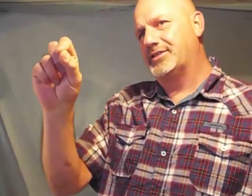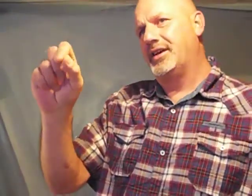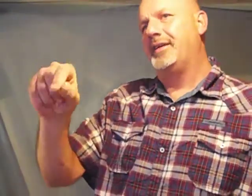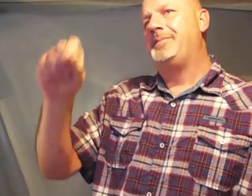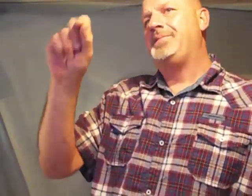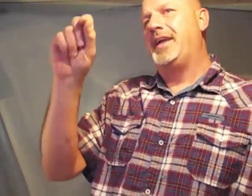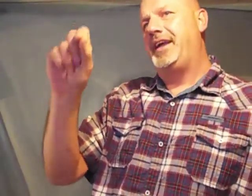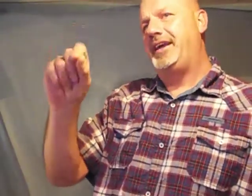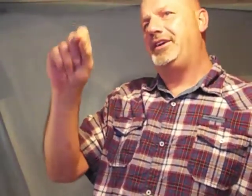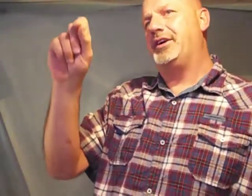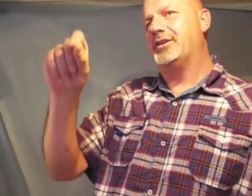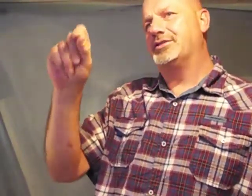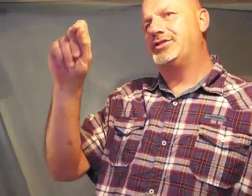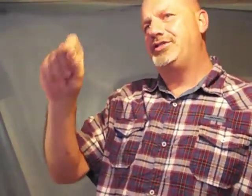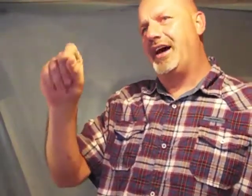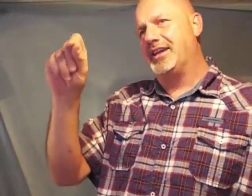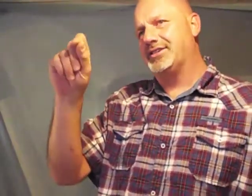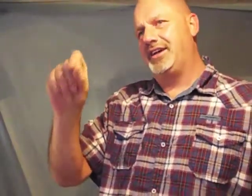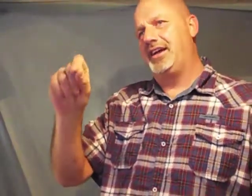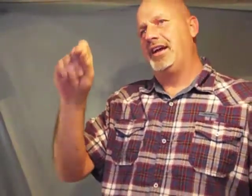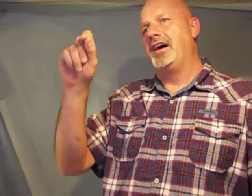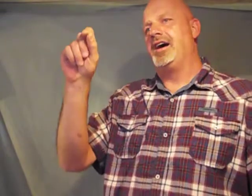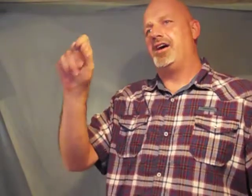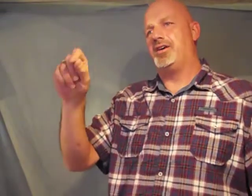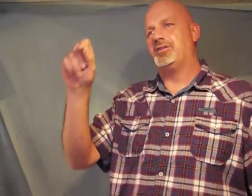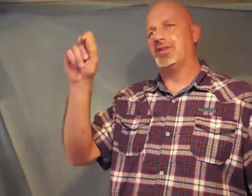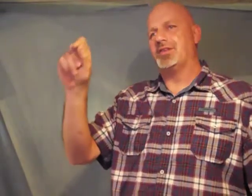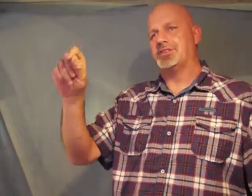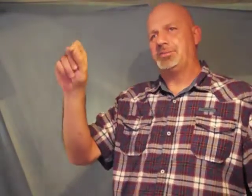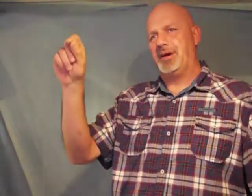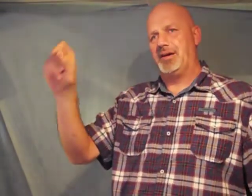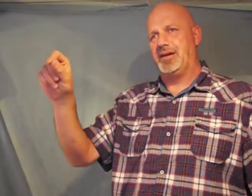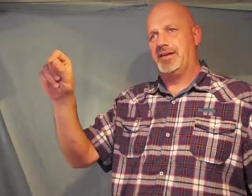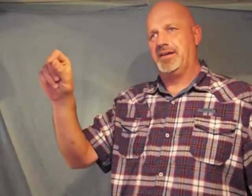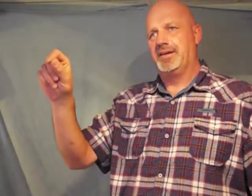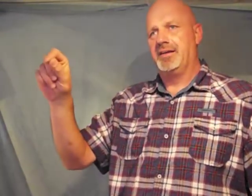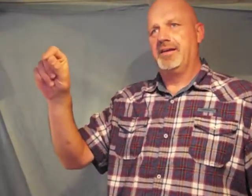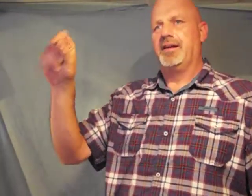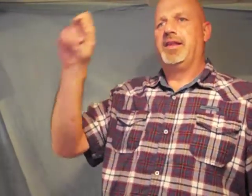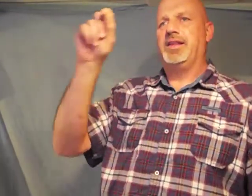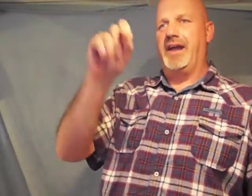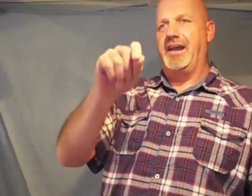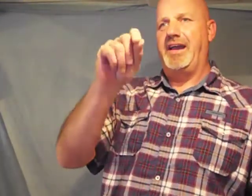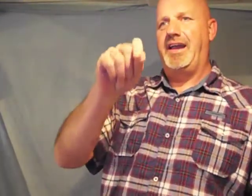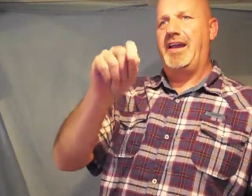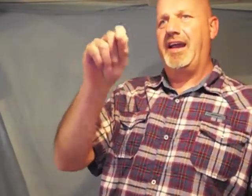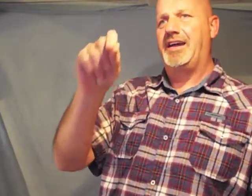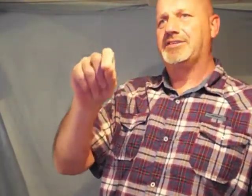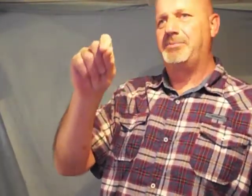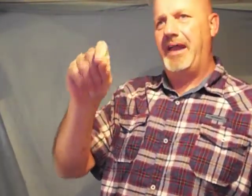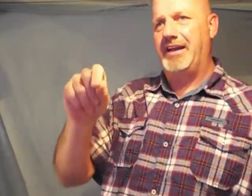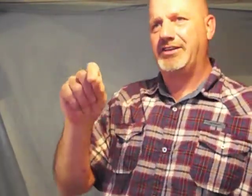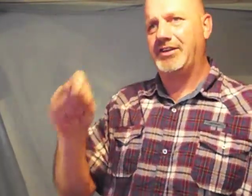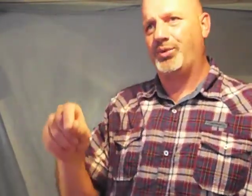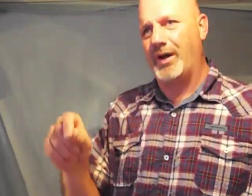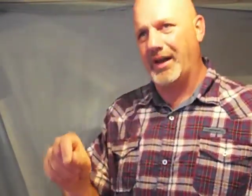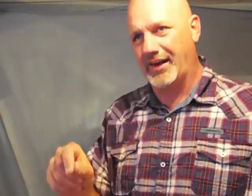he yearns jealousy over the spirit that he has made to dwell in